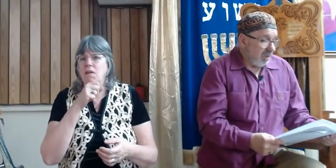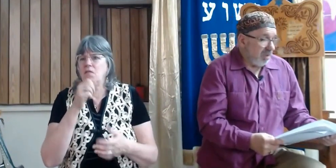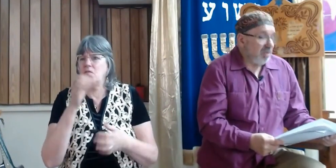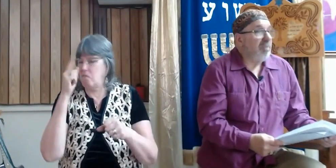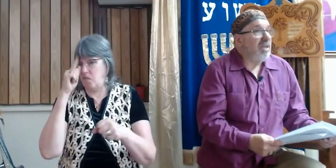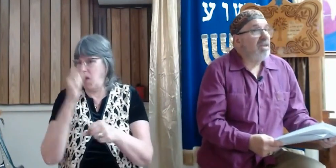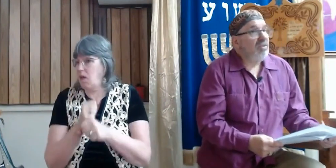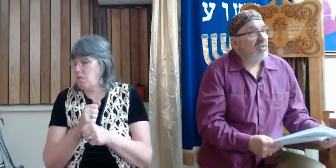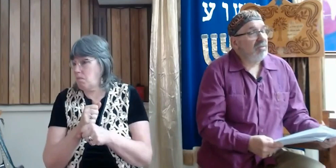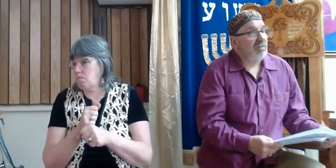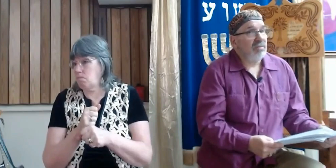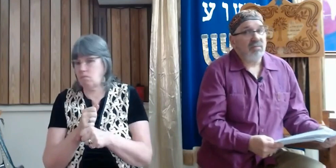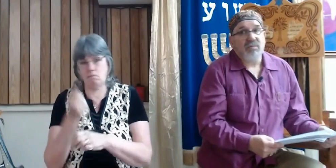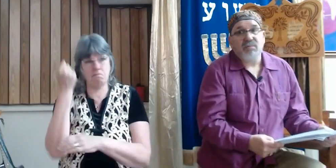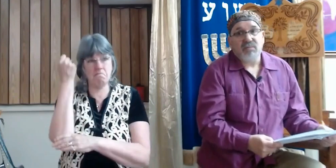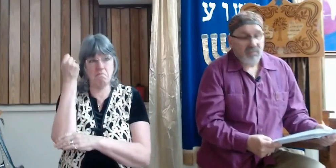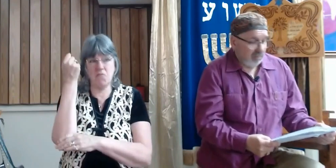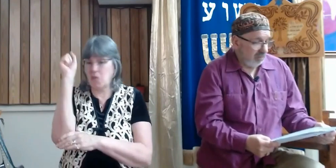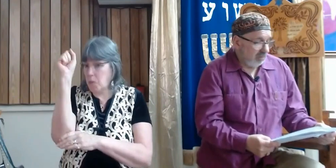Was it disobedience?